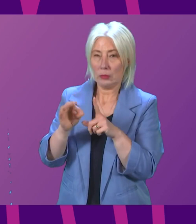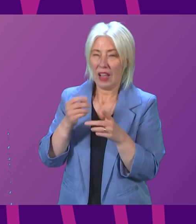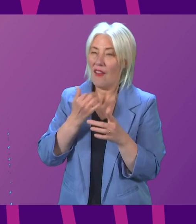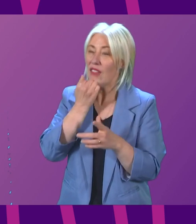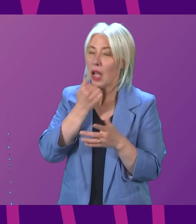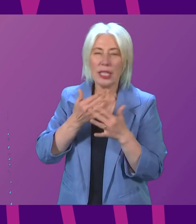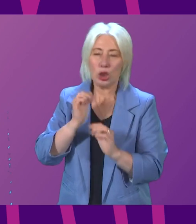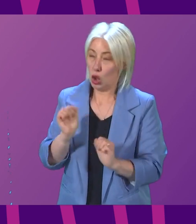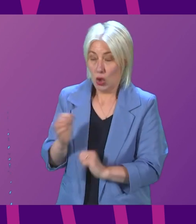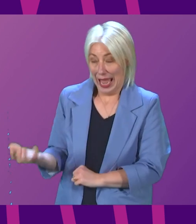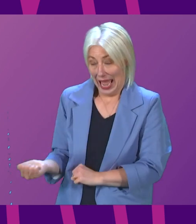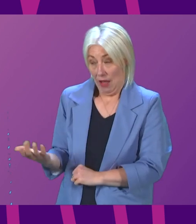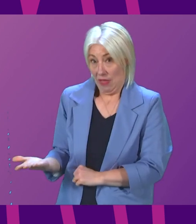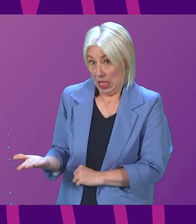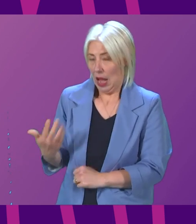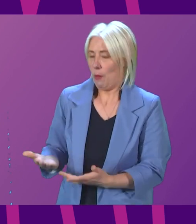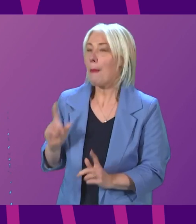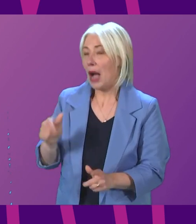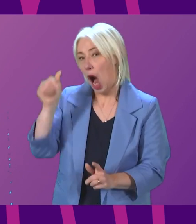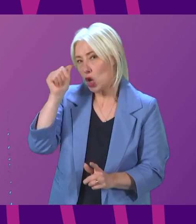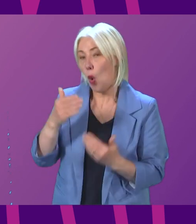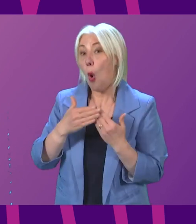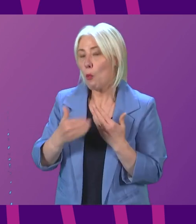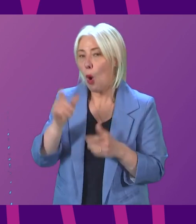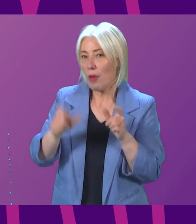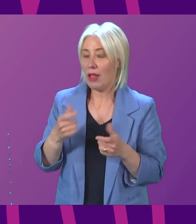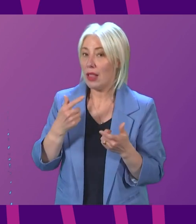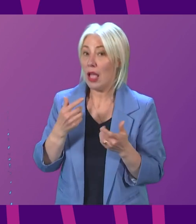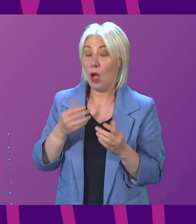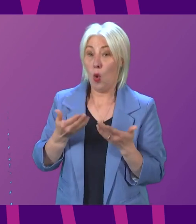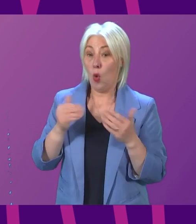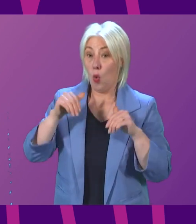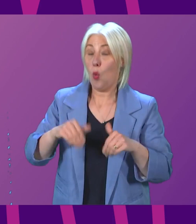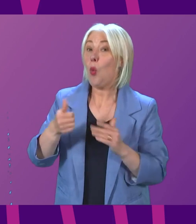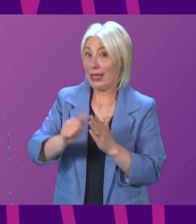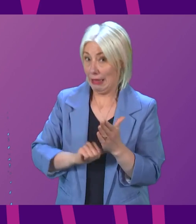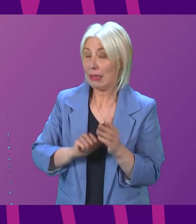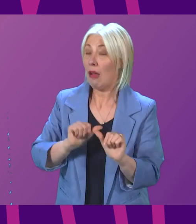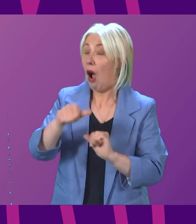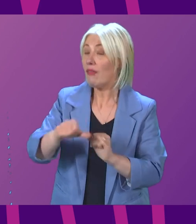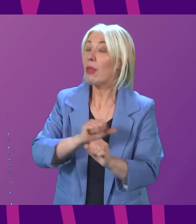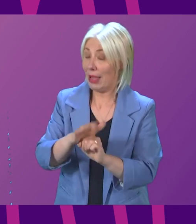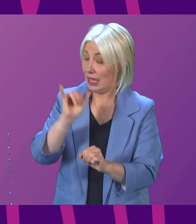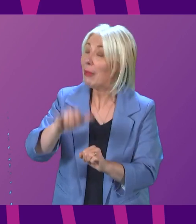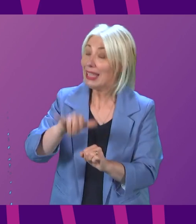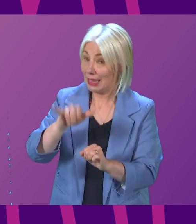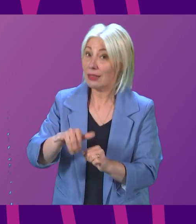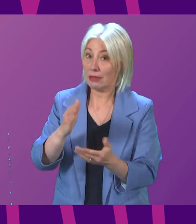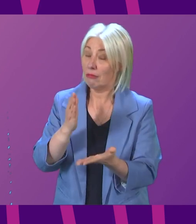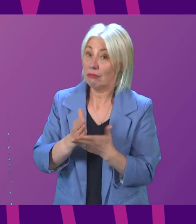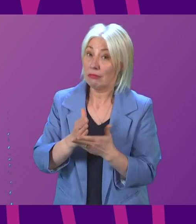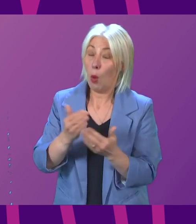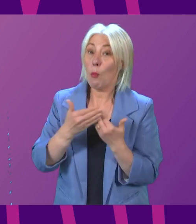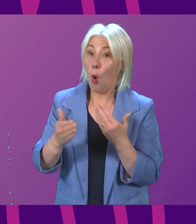don't have them to hand. What I do know is that there are more people on NHS waiting lists now post-pandemic than will have been the